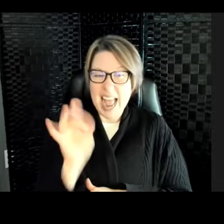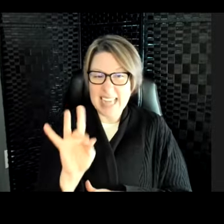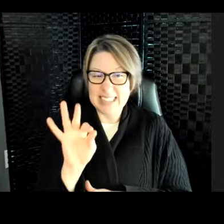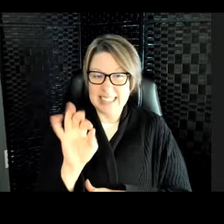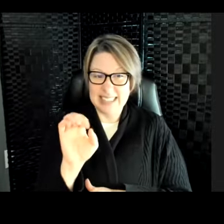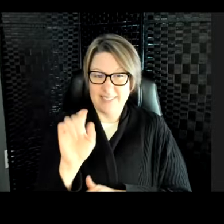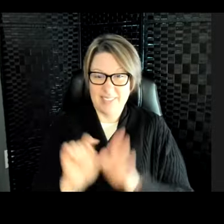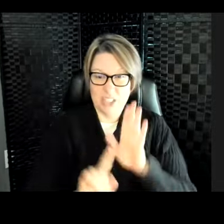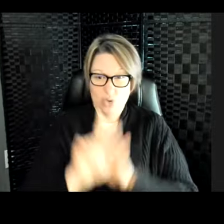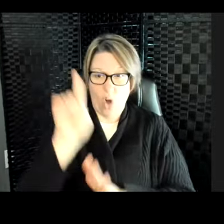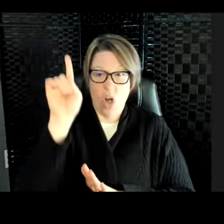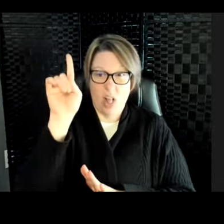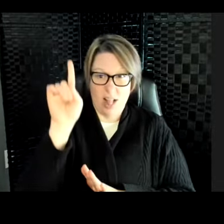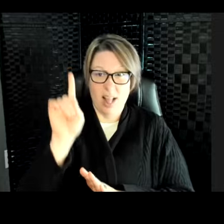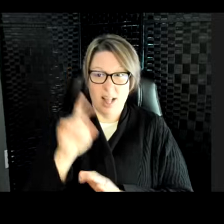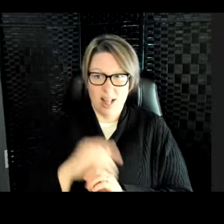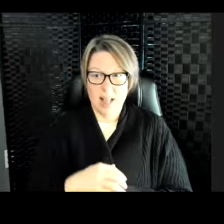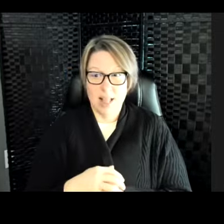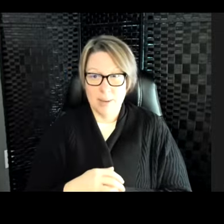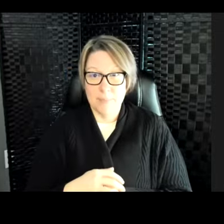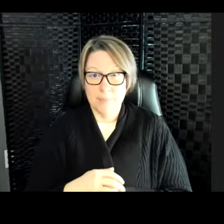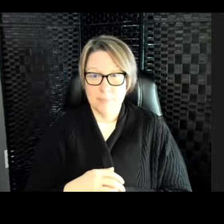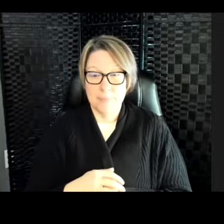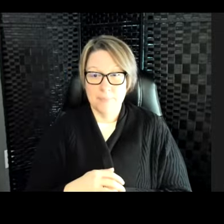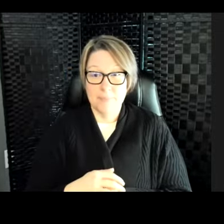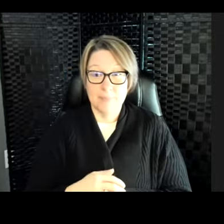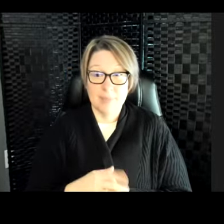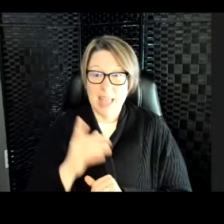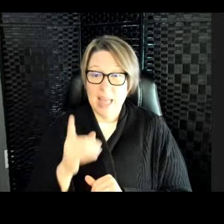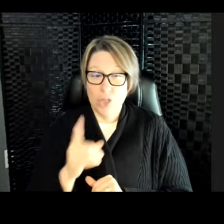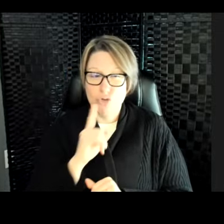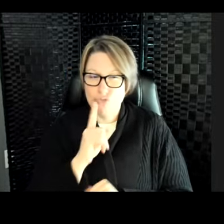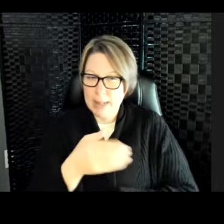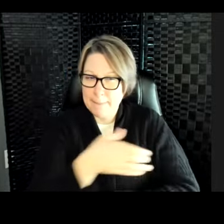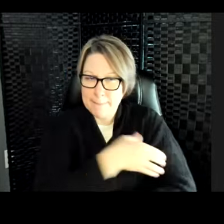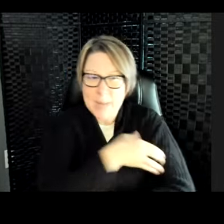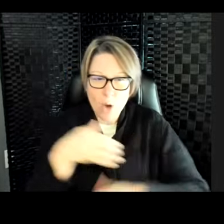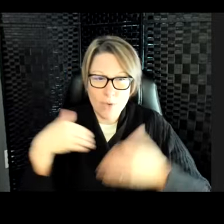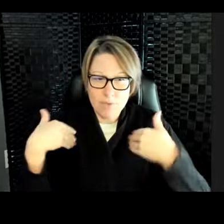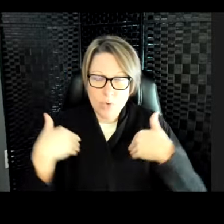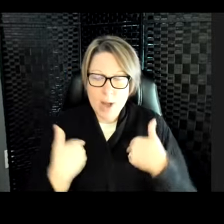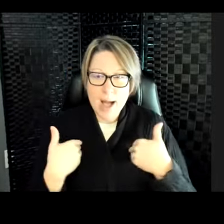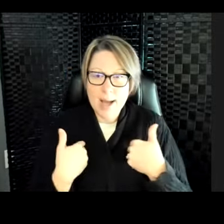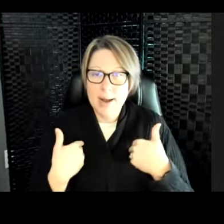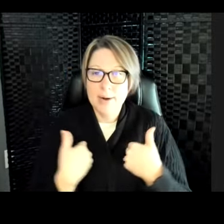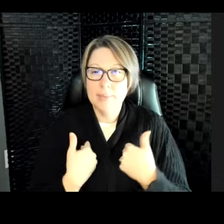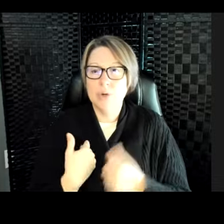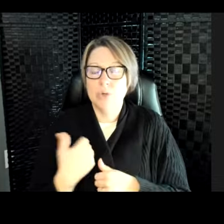and they are really powerful animals. They have strong legs